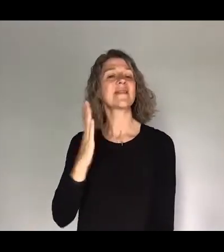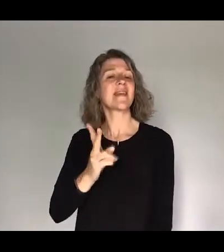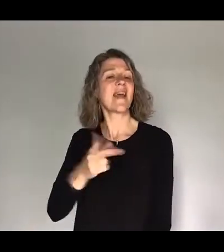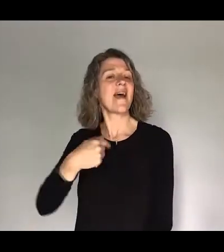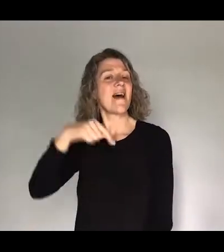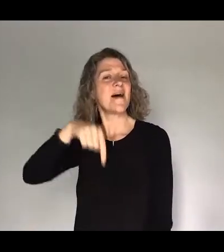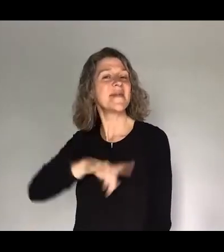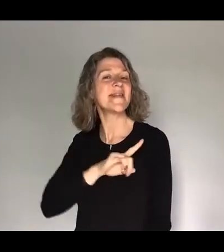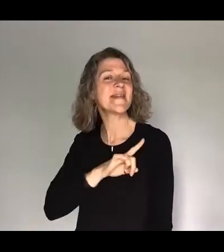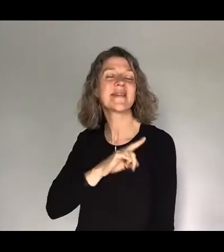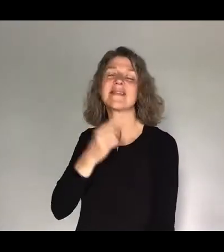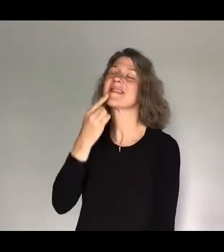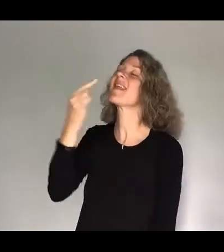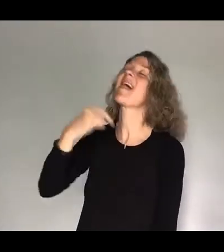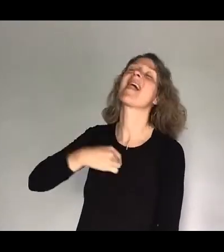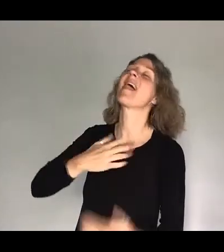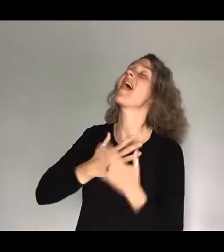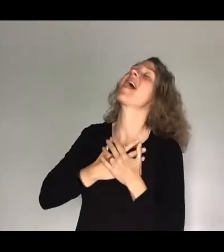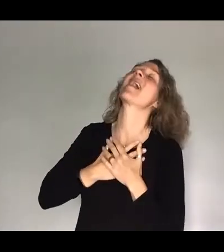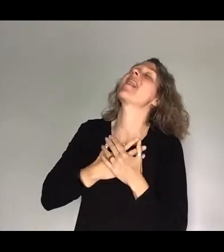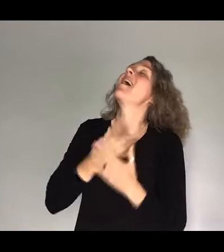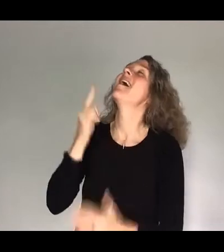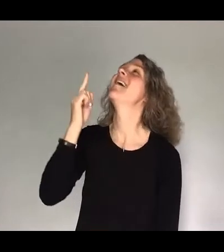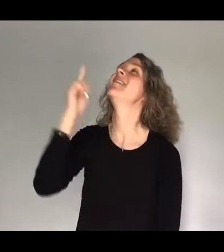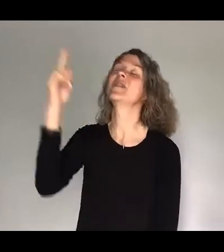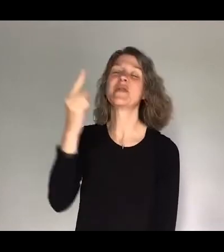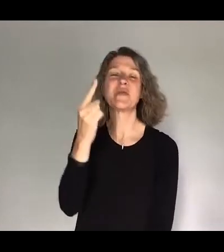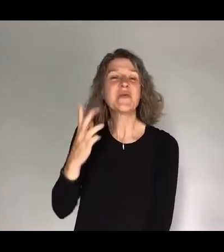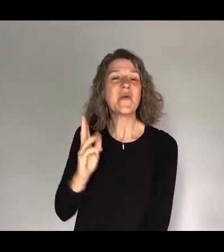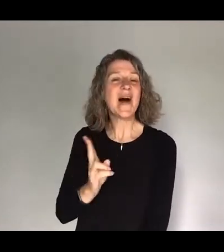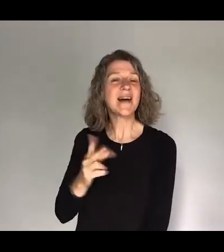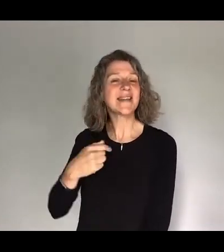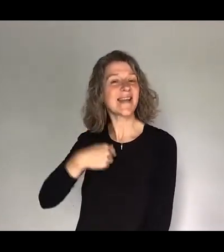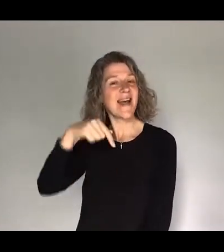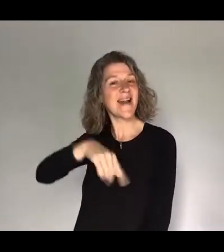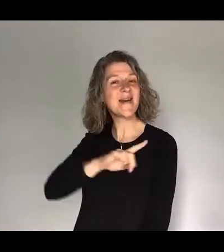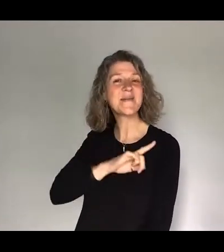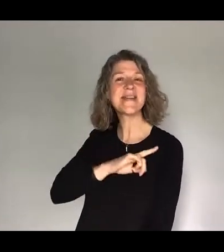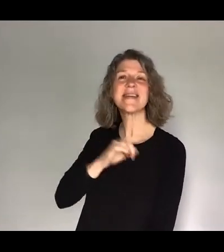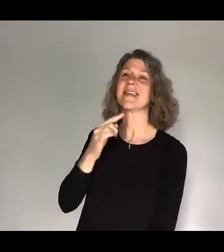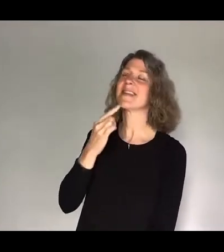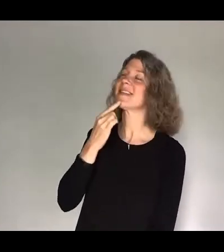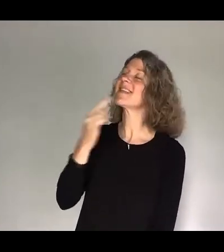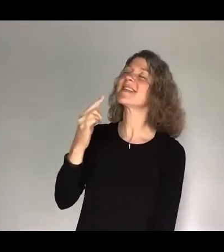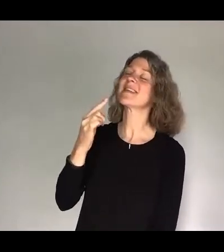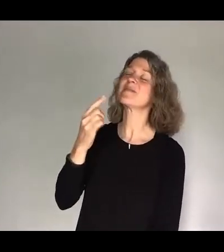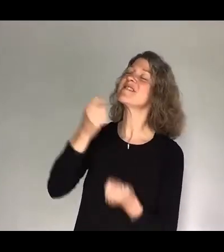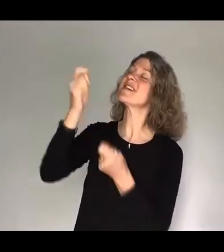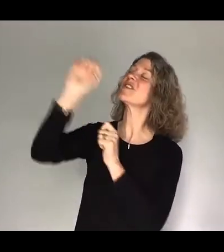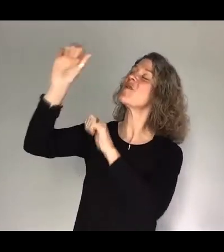to say I love You And once again, I'm here to bring You praise